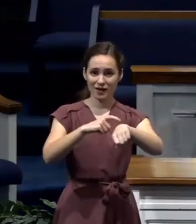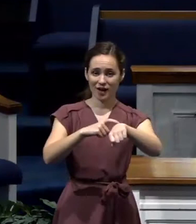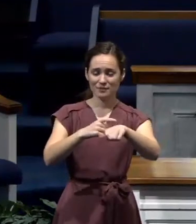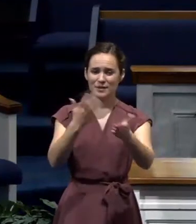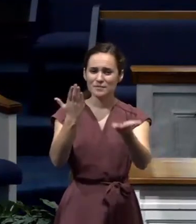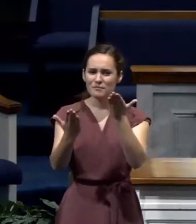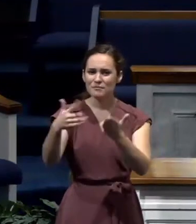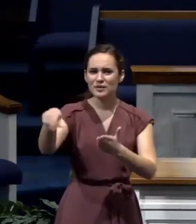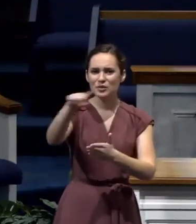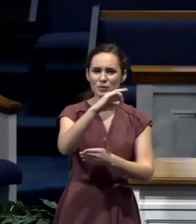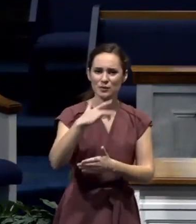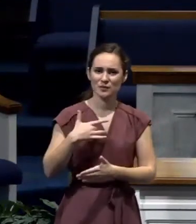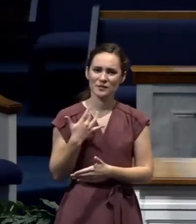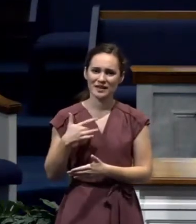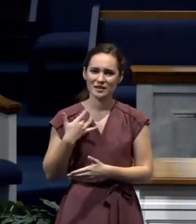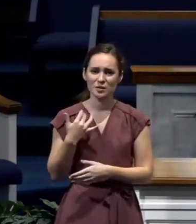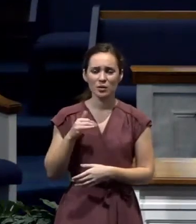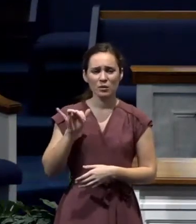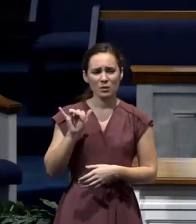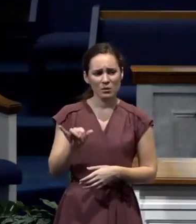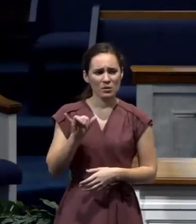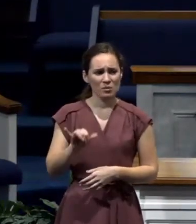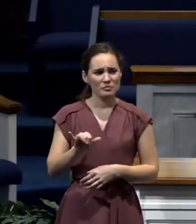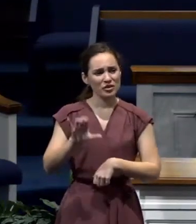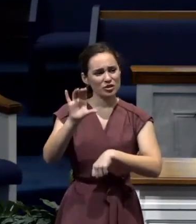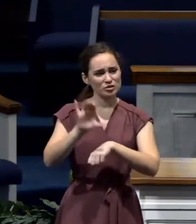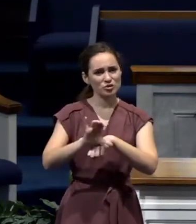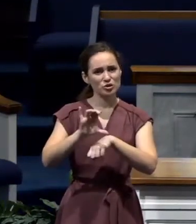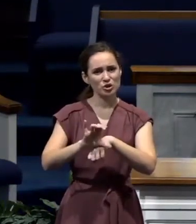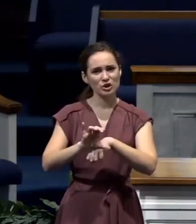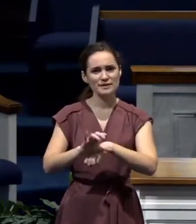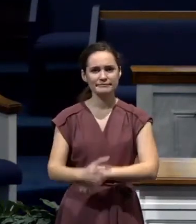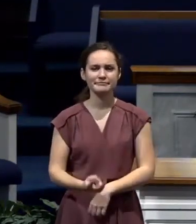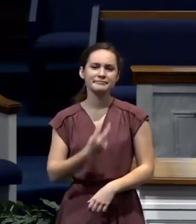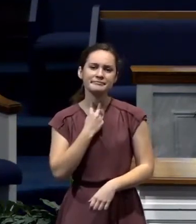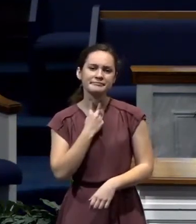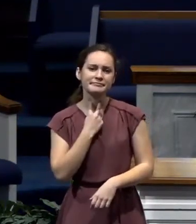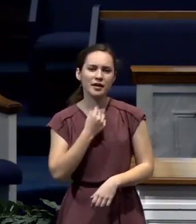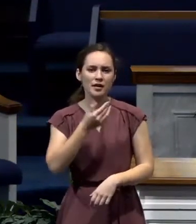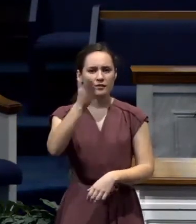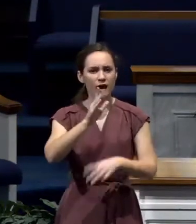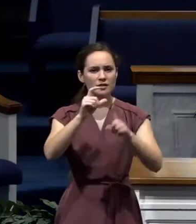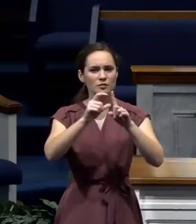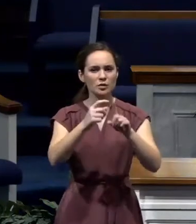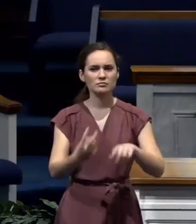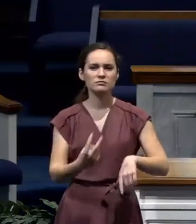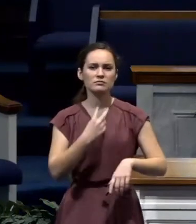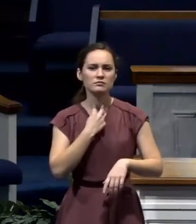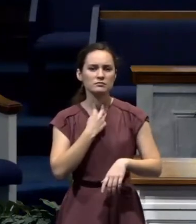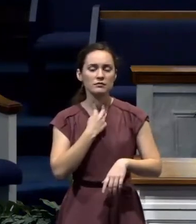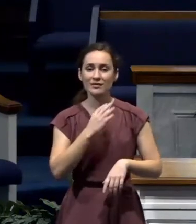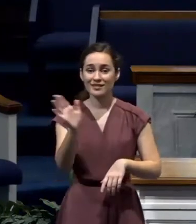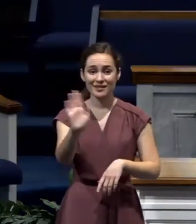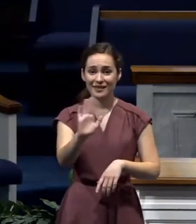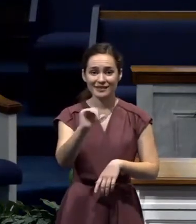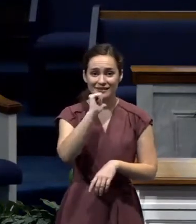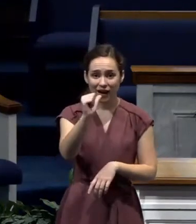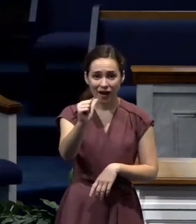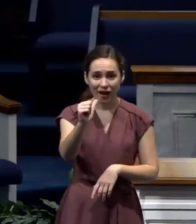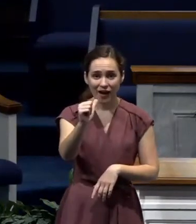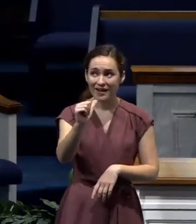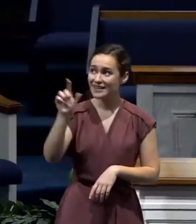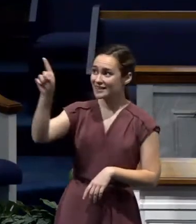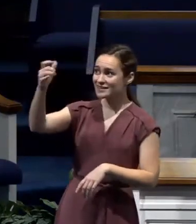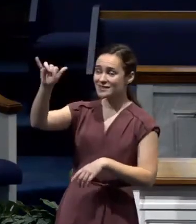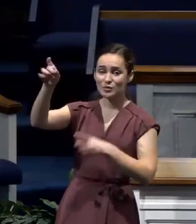that, in a way, the church is being hindered. The word of God is being hindered. And I want to tell you, friend, God is in control and the word of